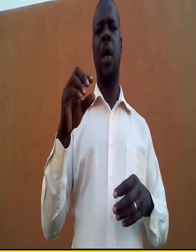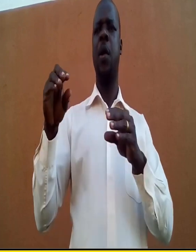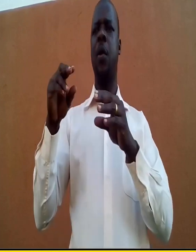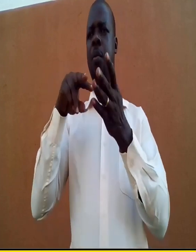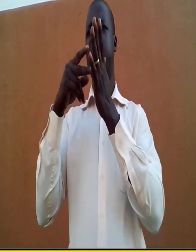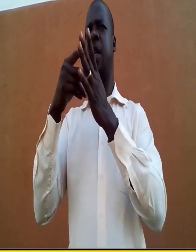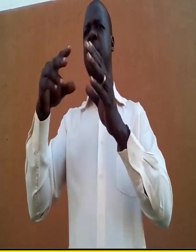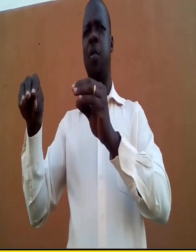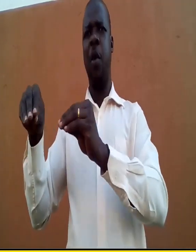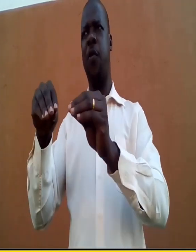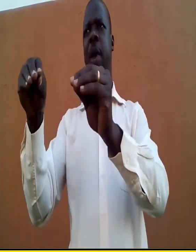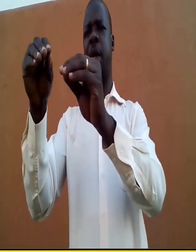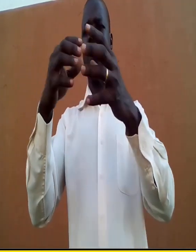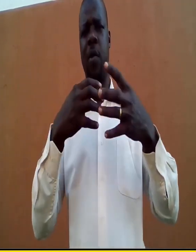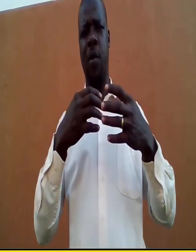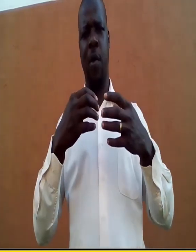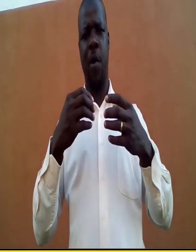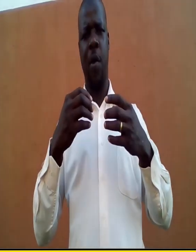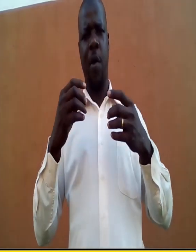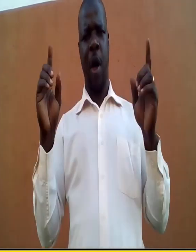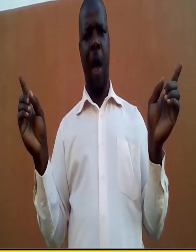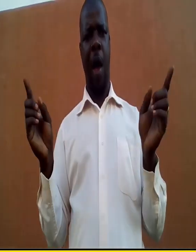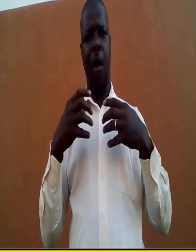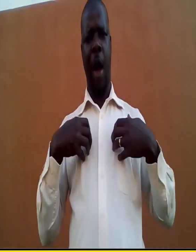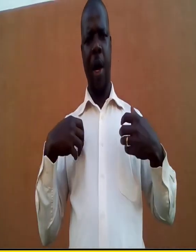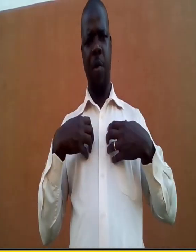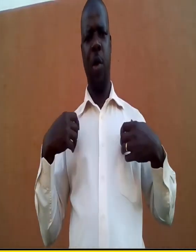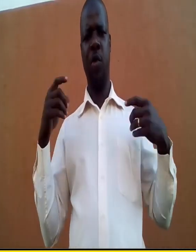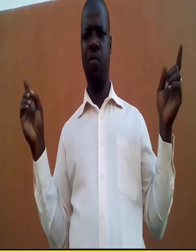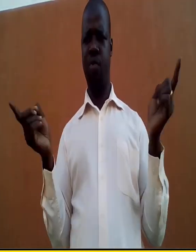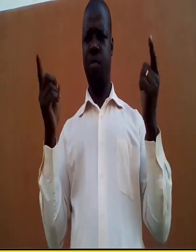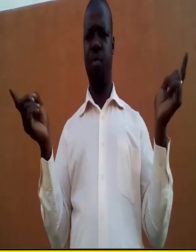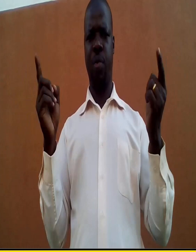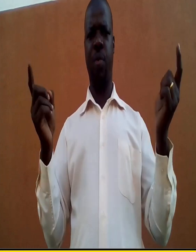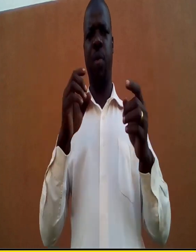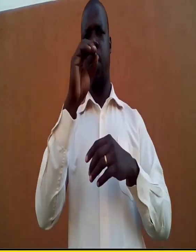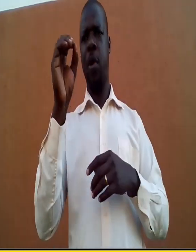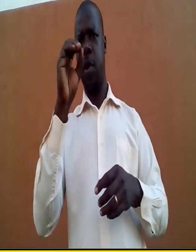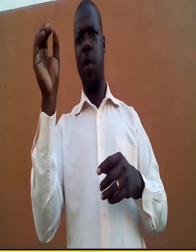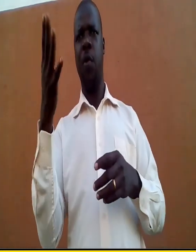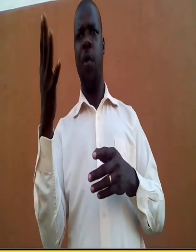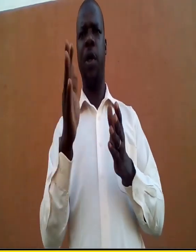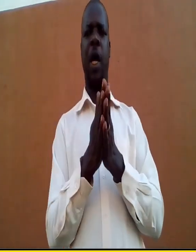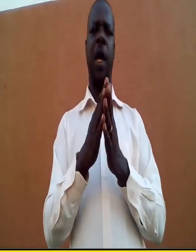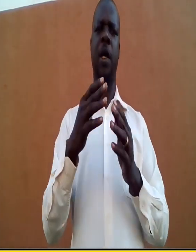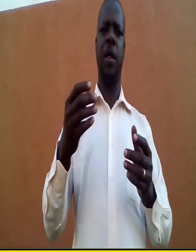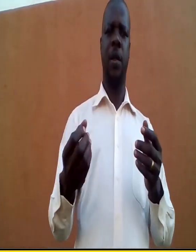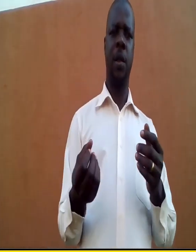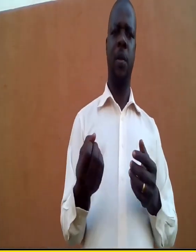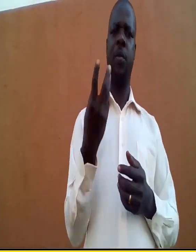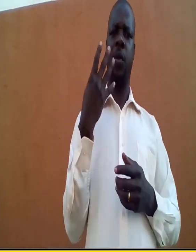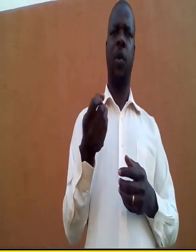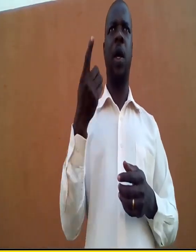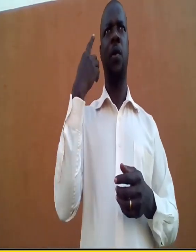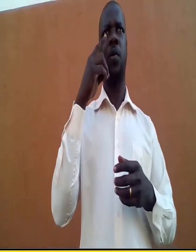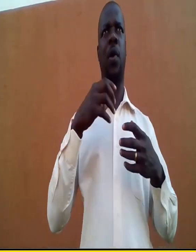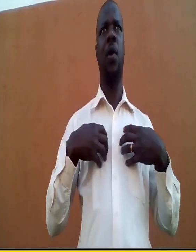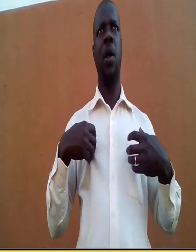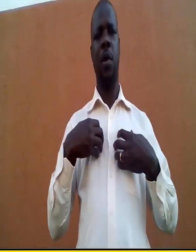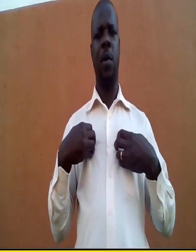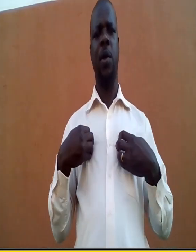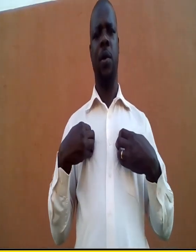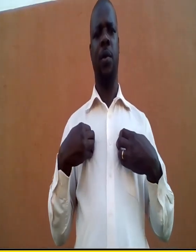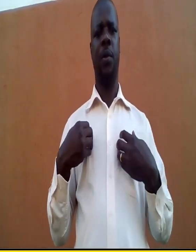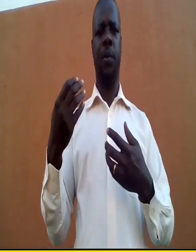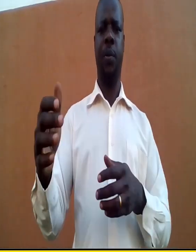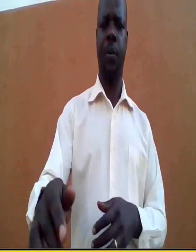herding. It means movement with animals from one place to another, looking